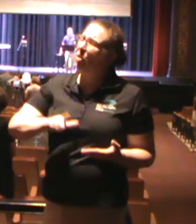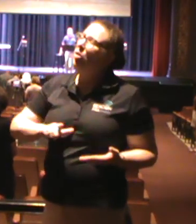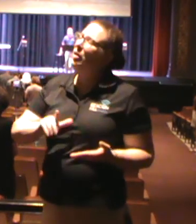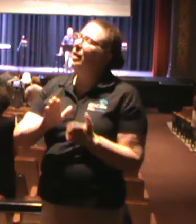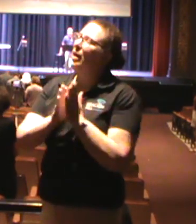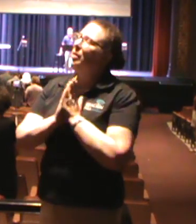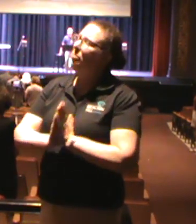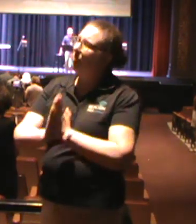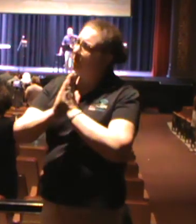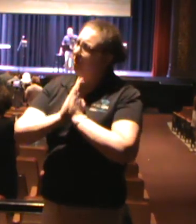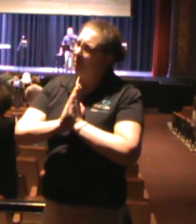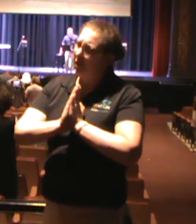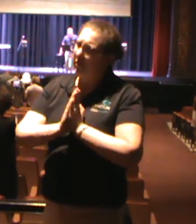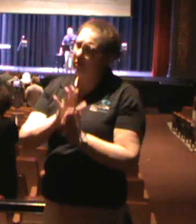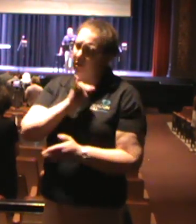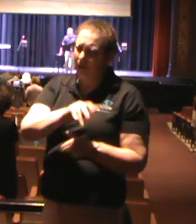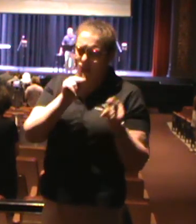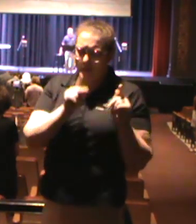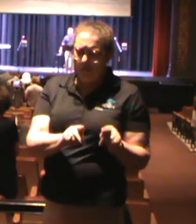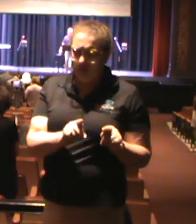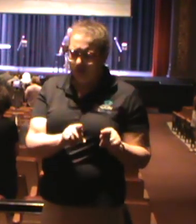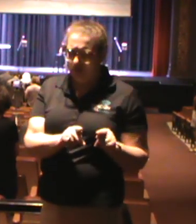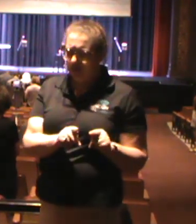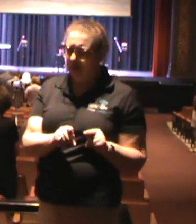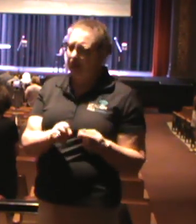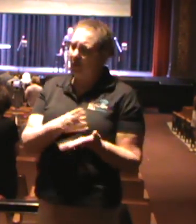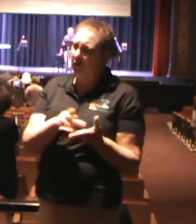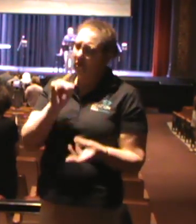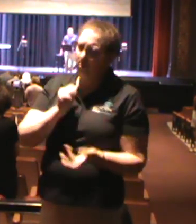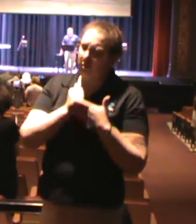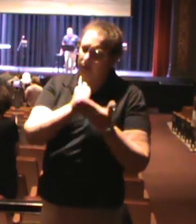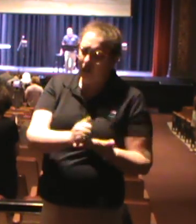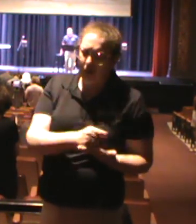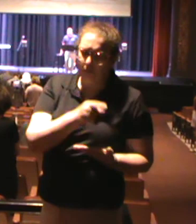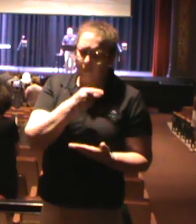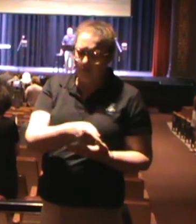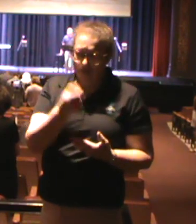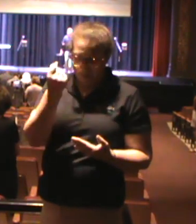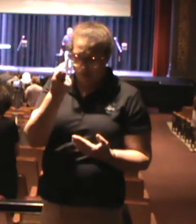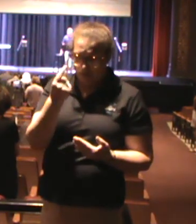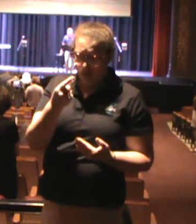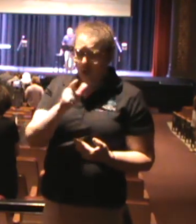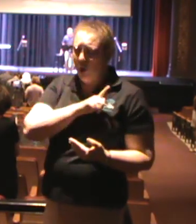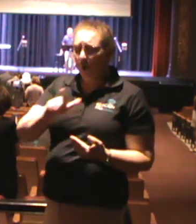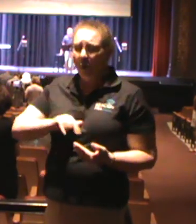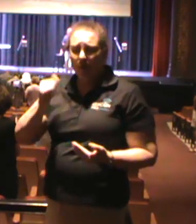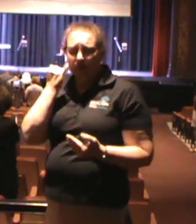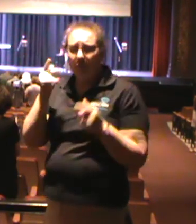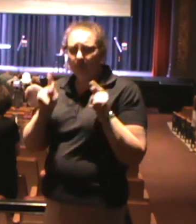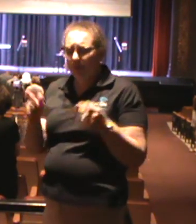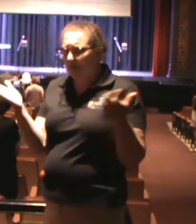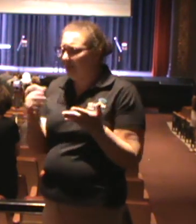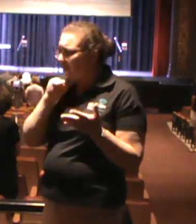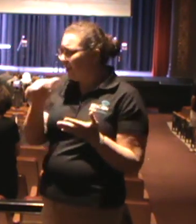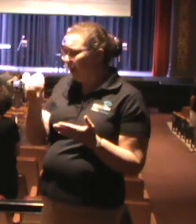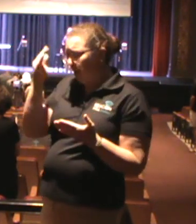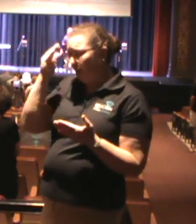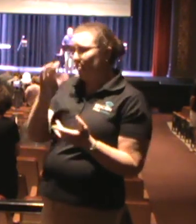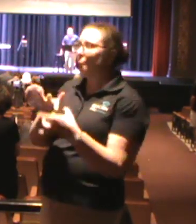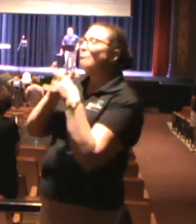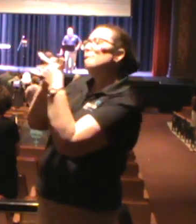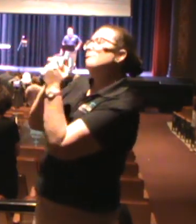So, Lord, I pray that if someone is here today that doesn't know you, as Lord and Savior, that today would be the day of salvation for them. Lord, I pray that they would cry out to you.